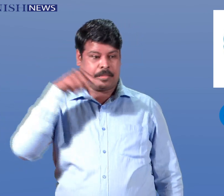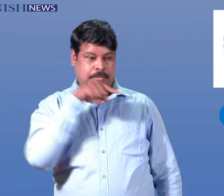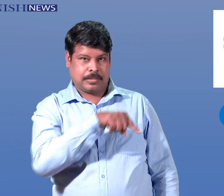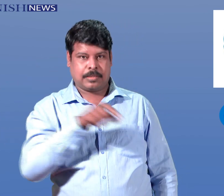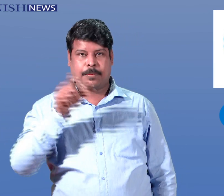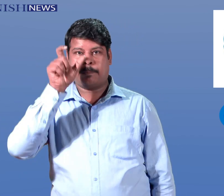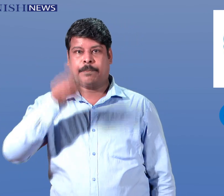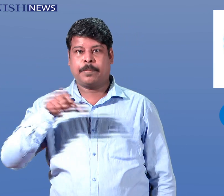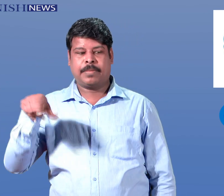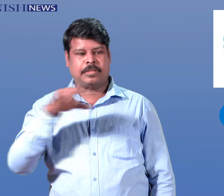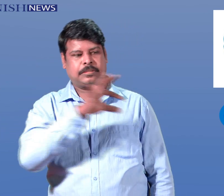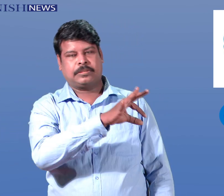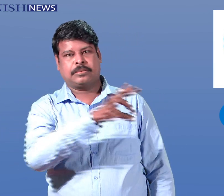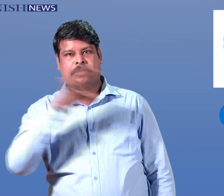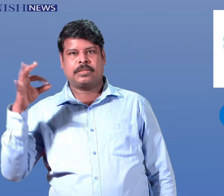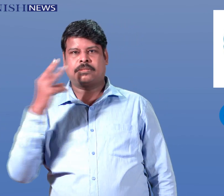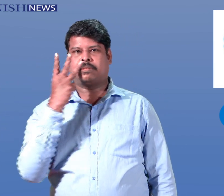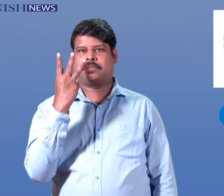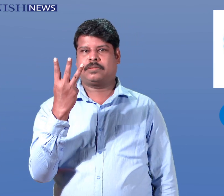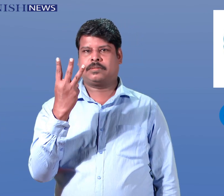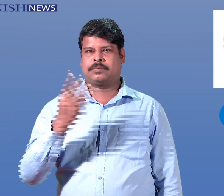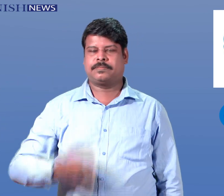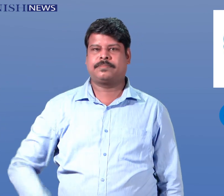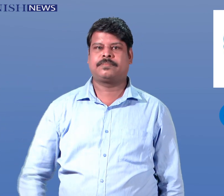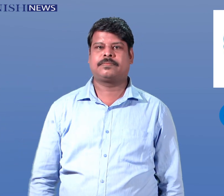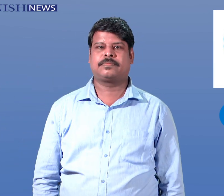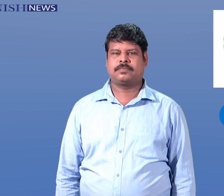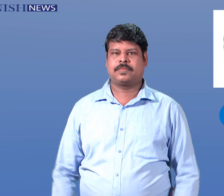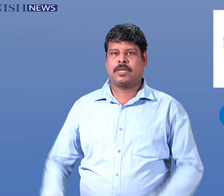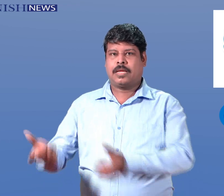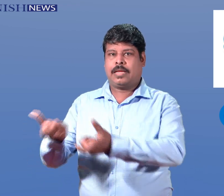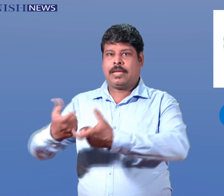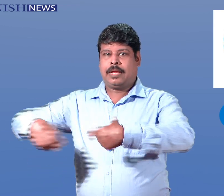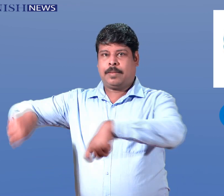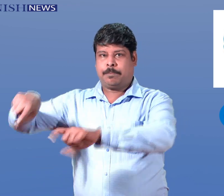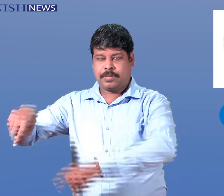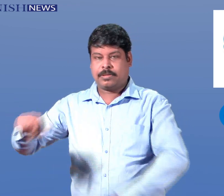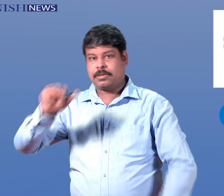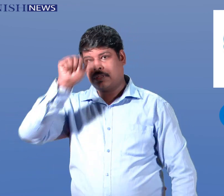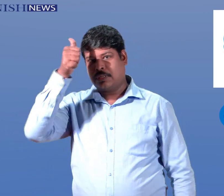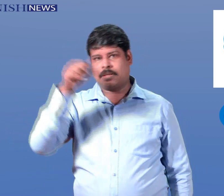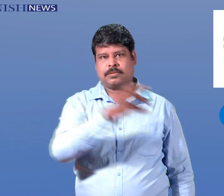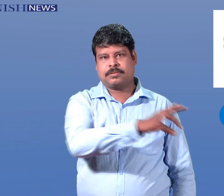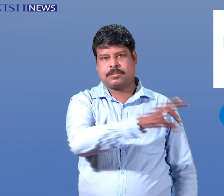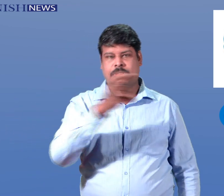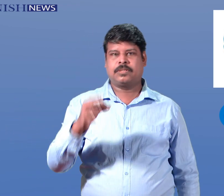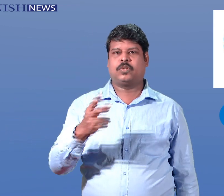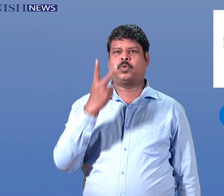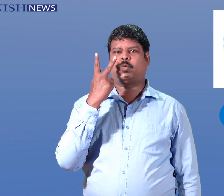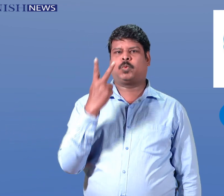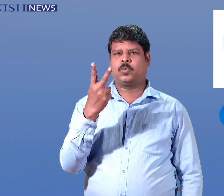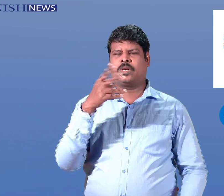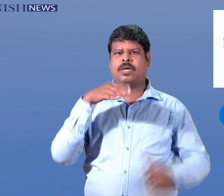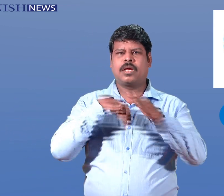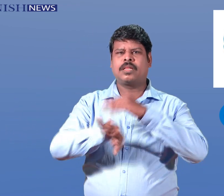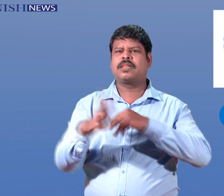India was elected to the Commission on Crime Prevention and Criminal Justice for a three-year term